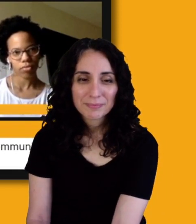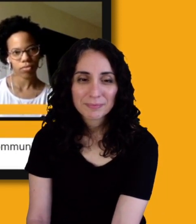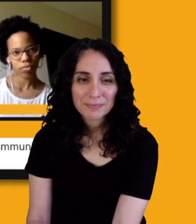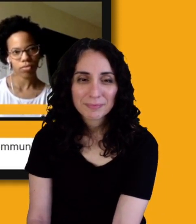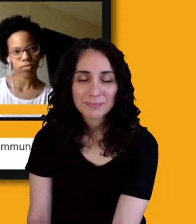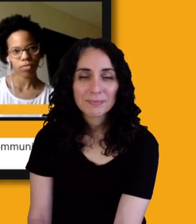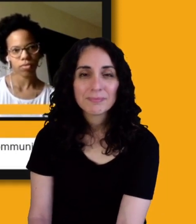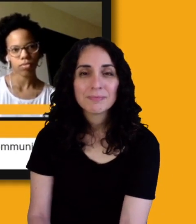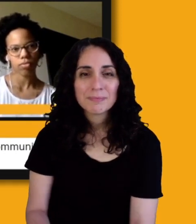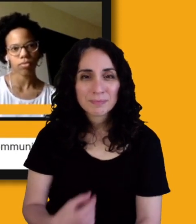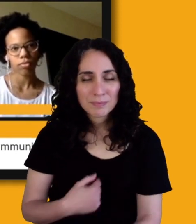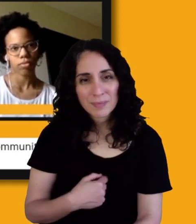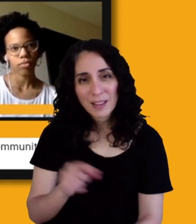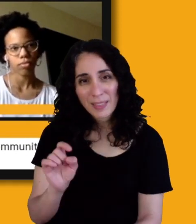to, and I think it's, I think it's important.